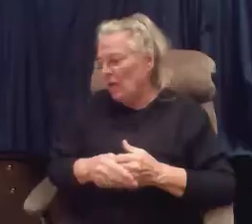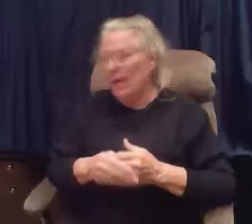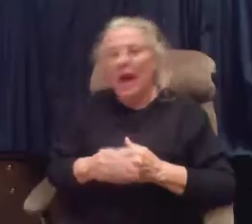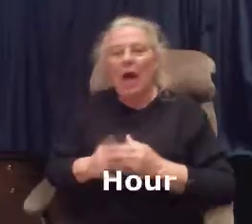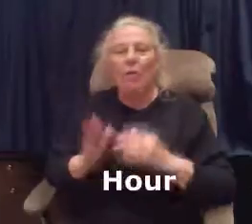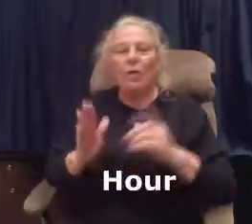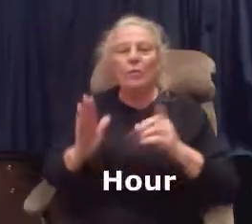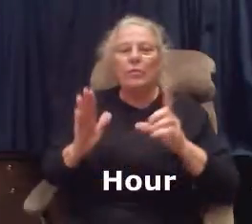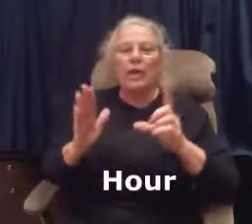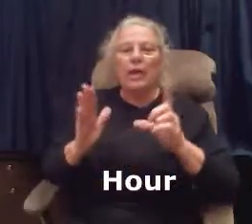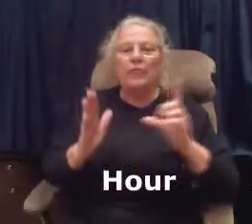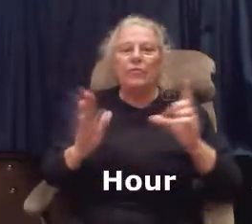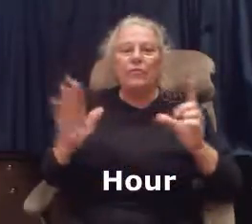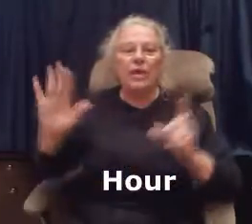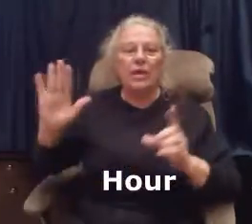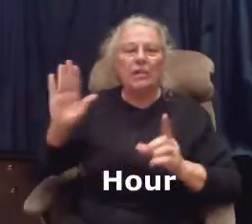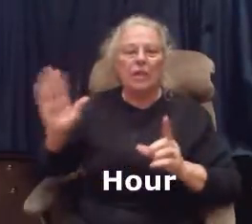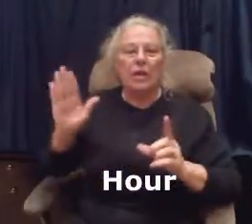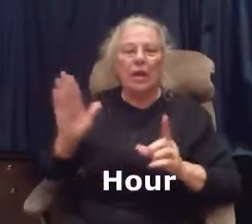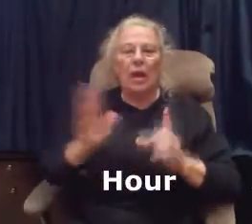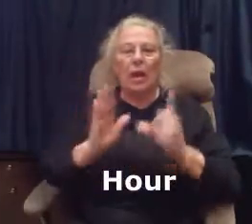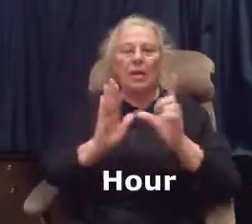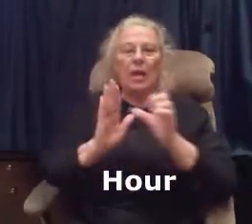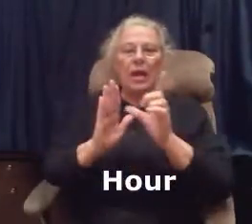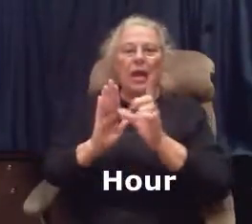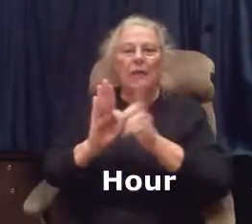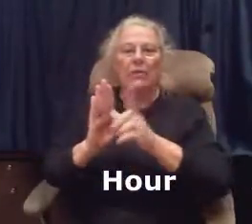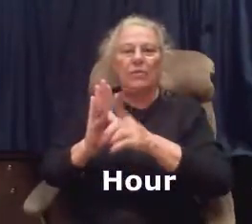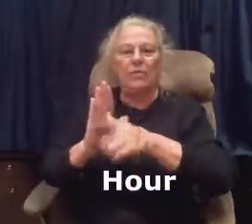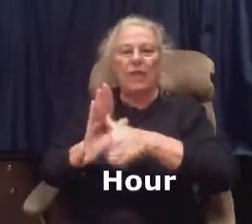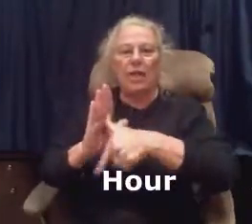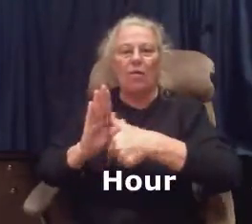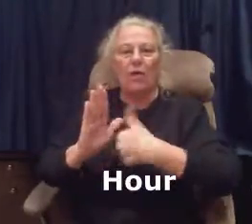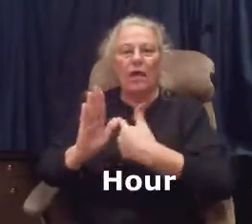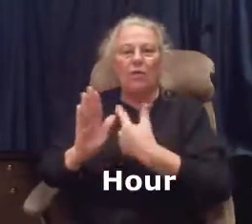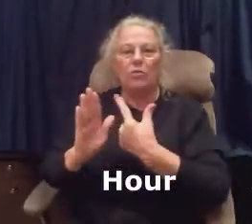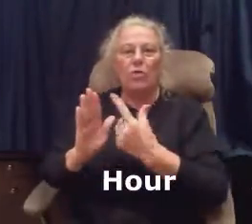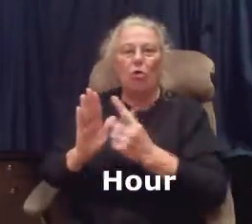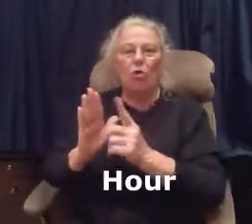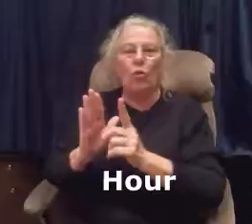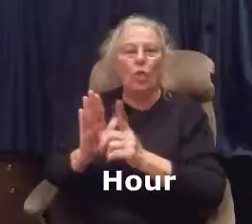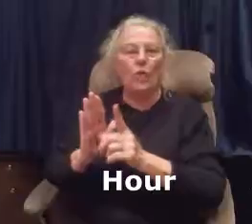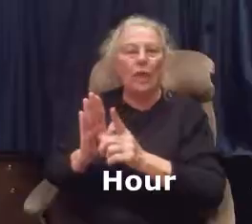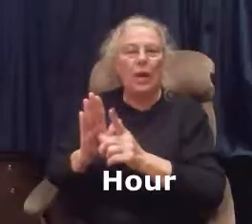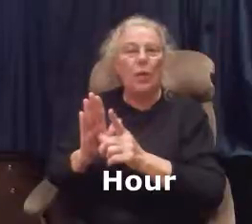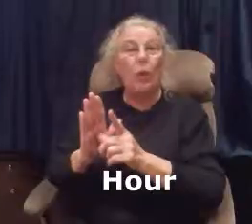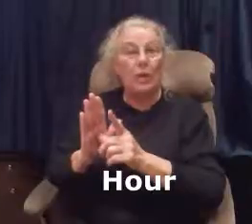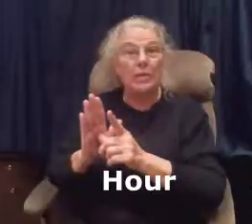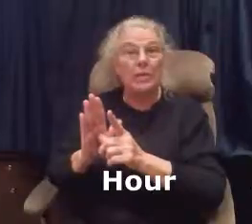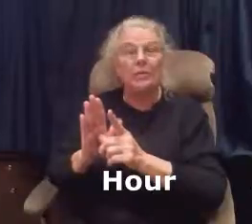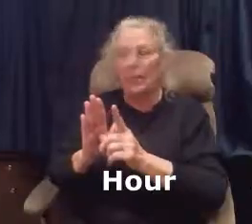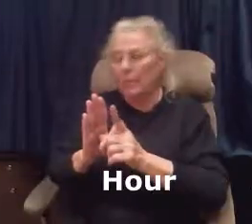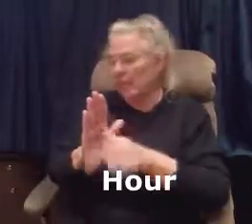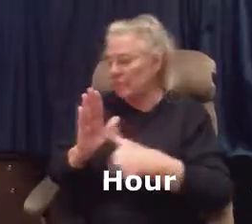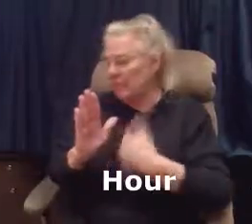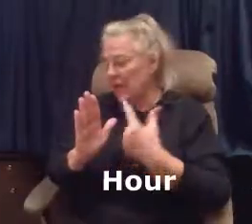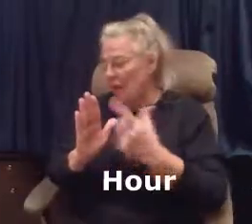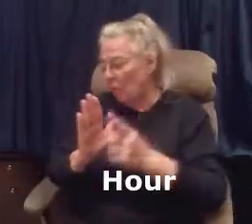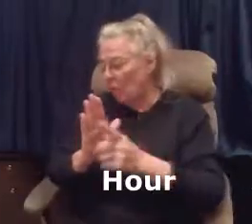Hour. If you think of the clock and the hour hand goes all the way around once, that becomes hour.